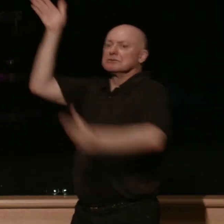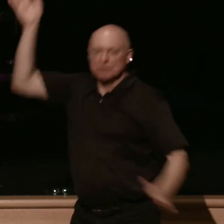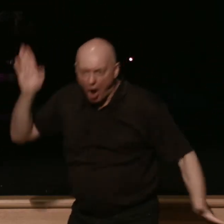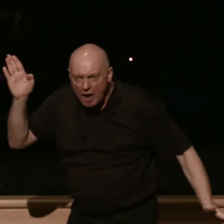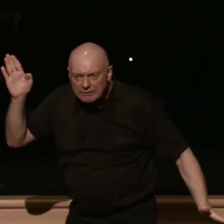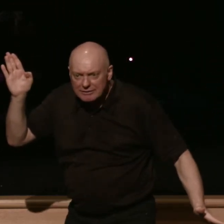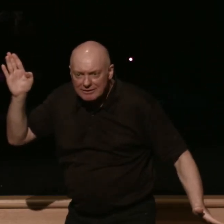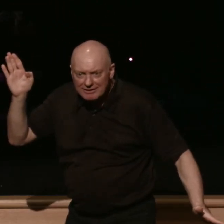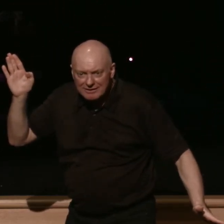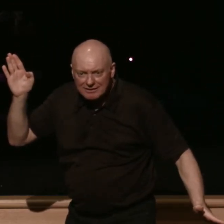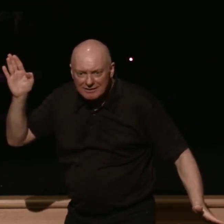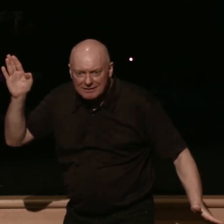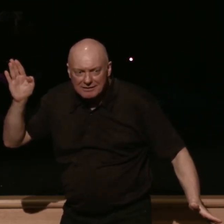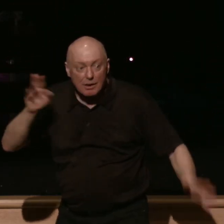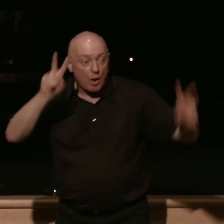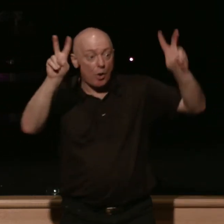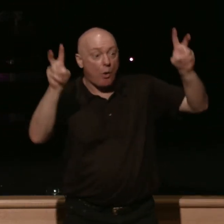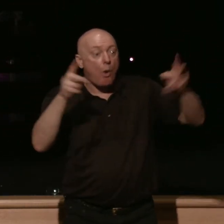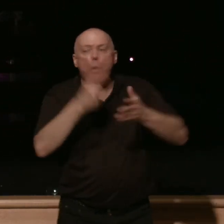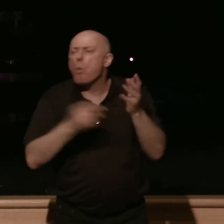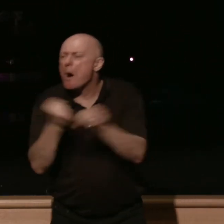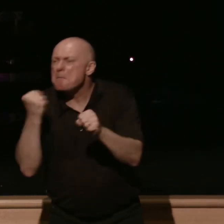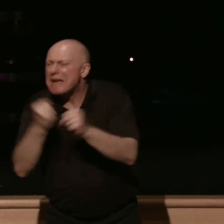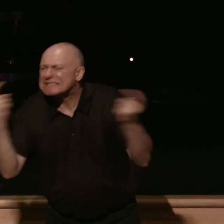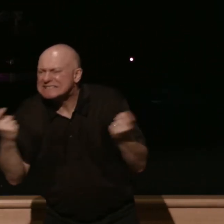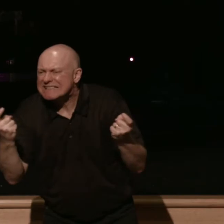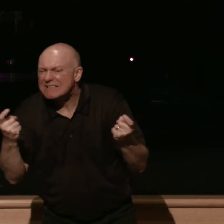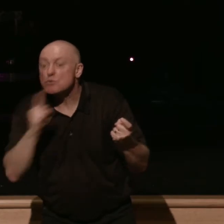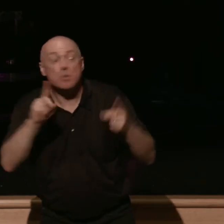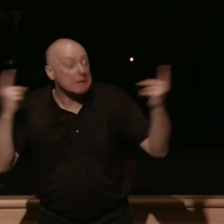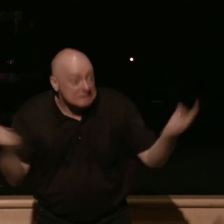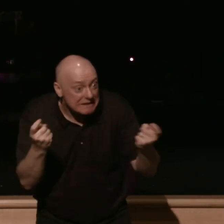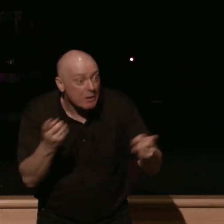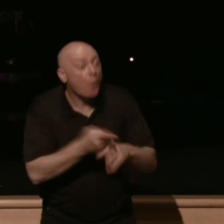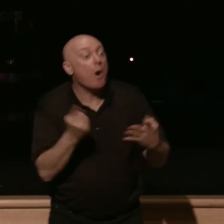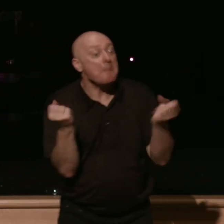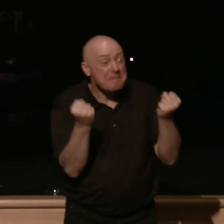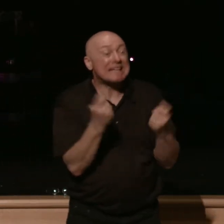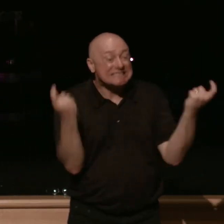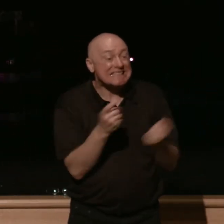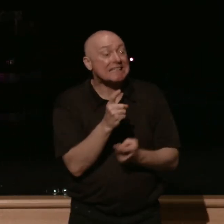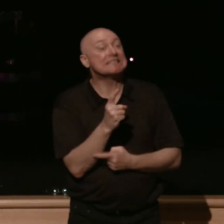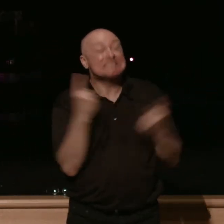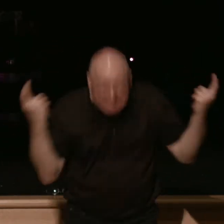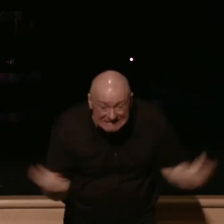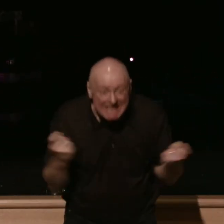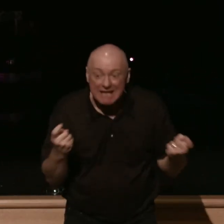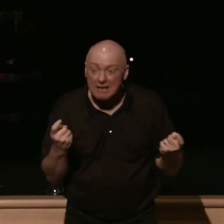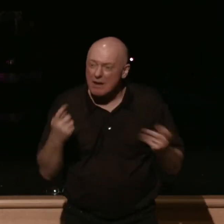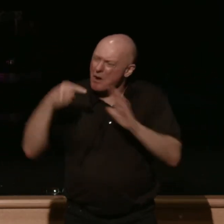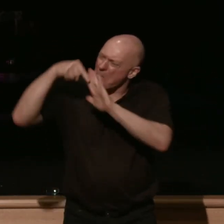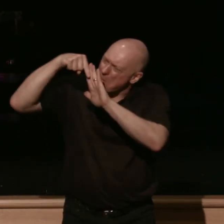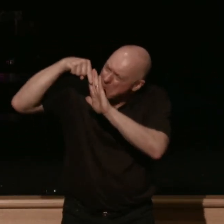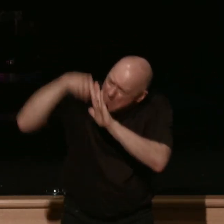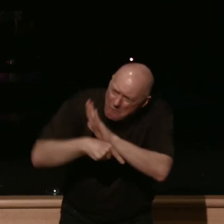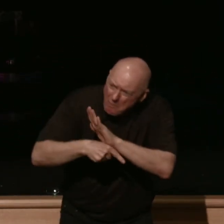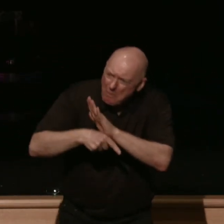listen to this quote what makes sin sin what makes sin sin what makes it so profoundly heinous